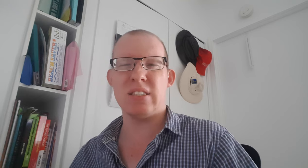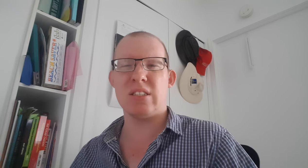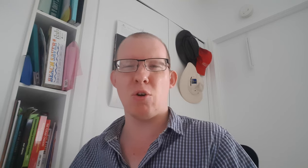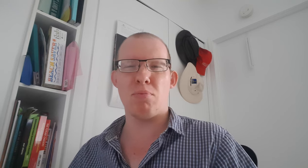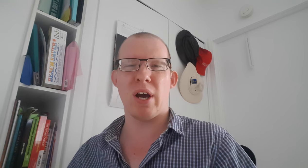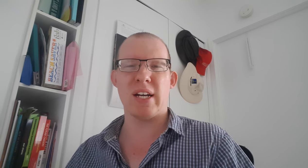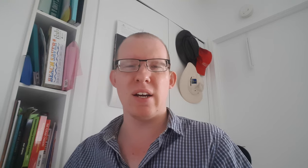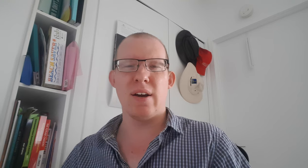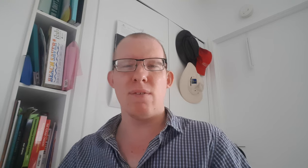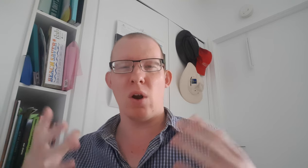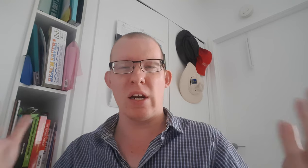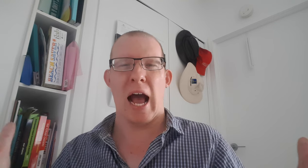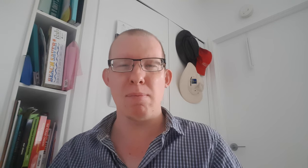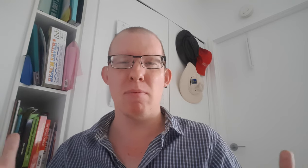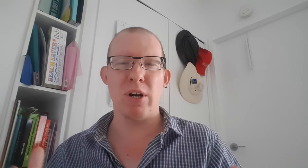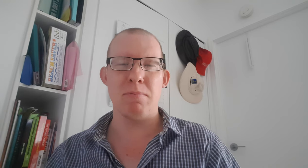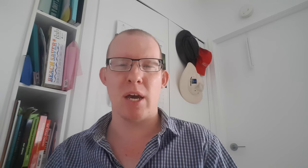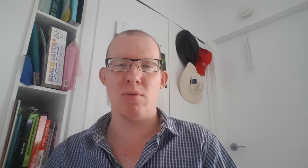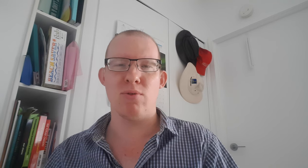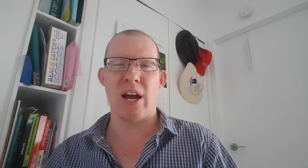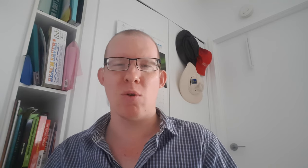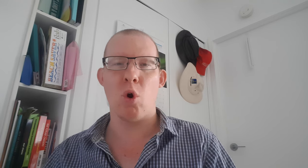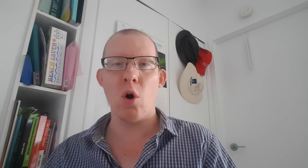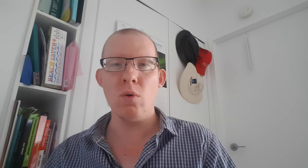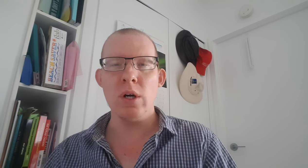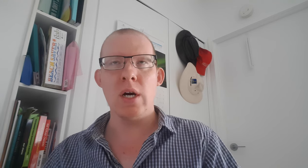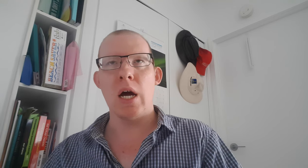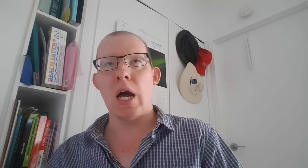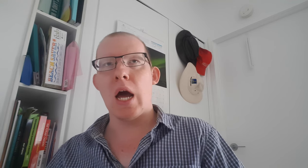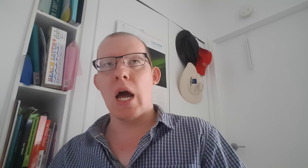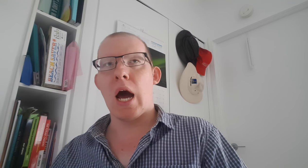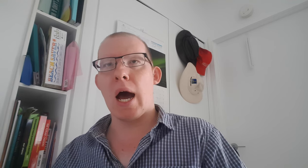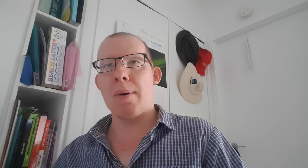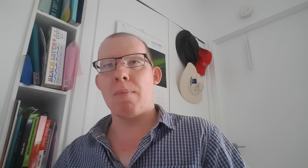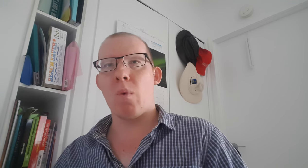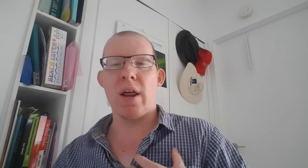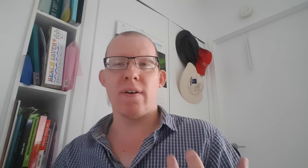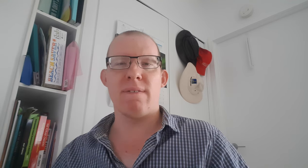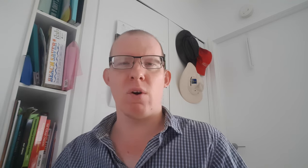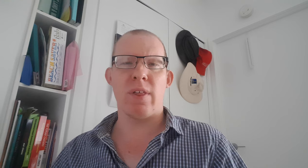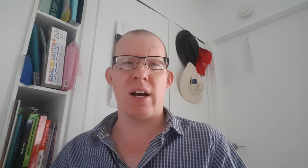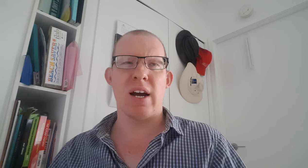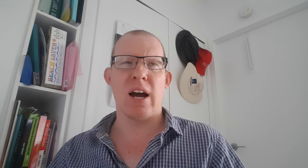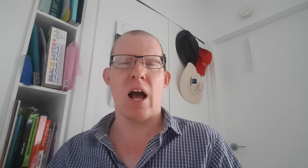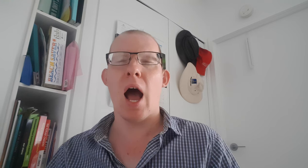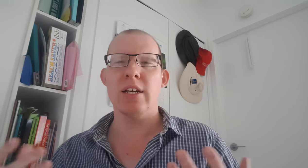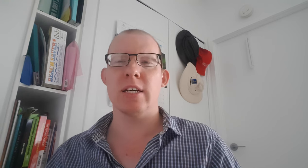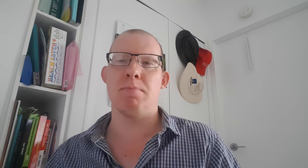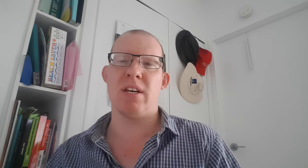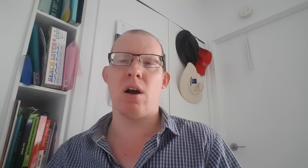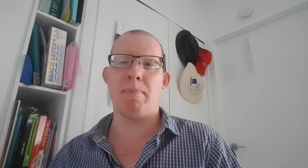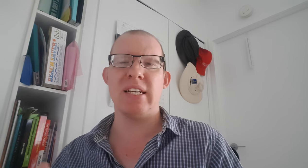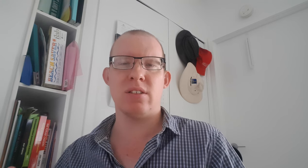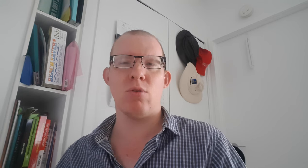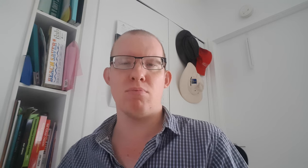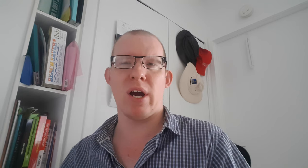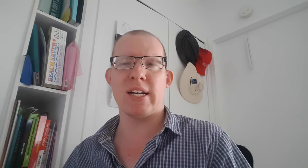deal breaker for like able-bodied people around the world? What I thought all that how can it be a big deal breaker